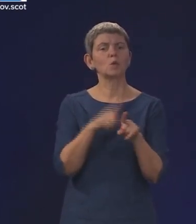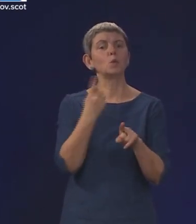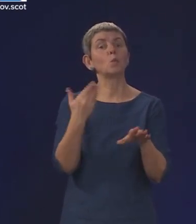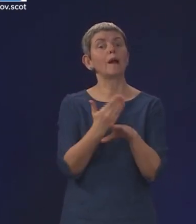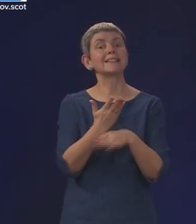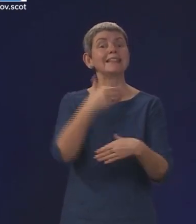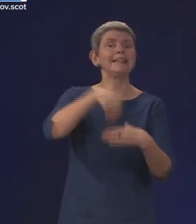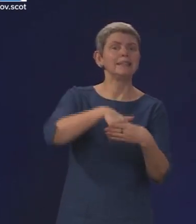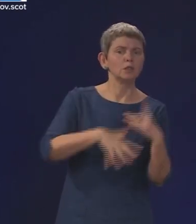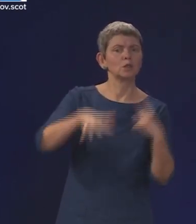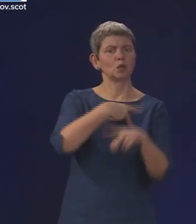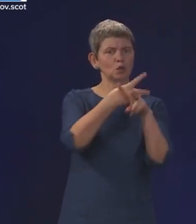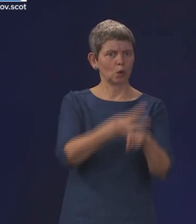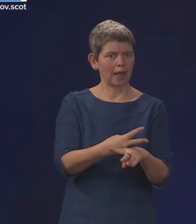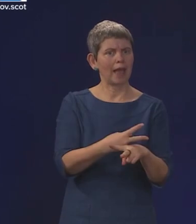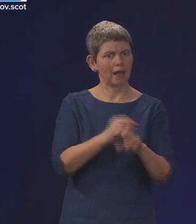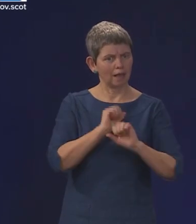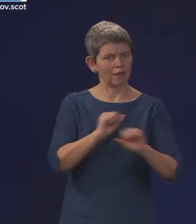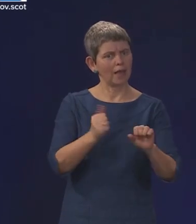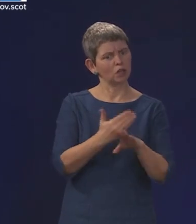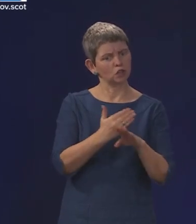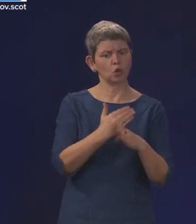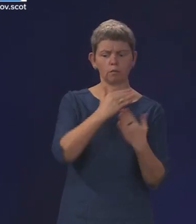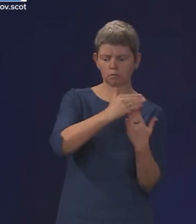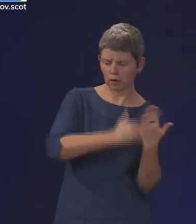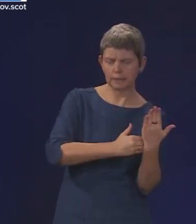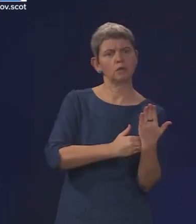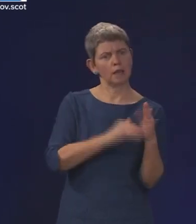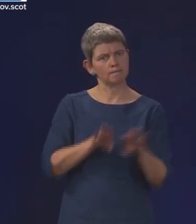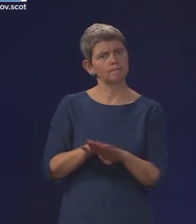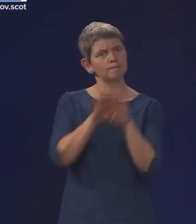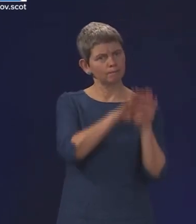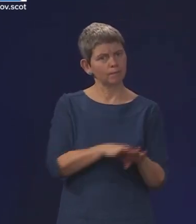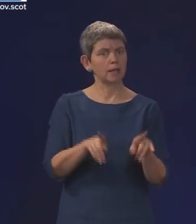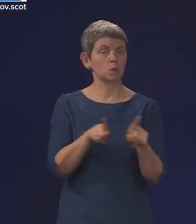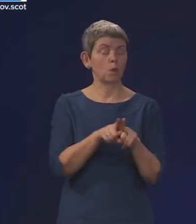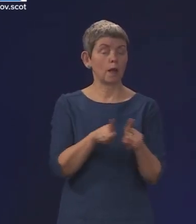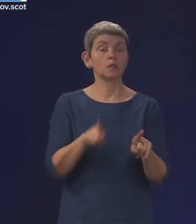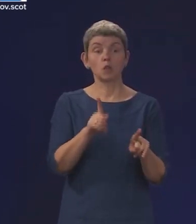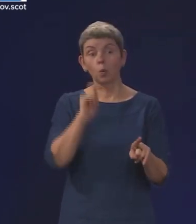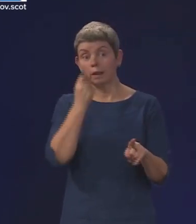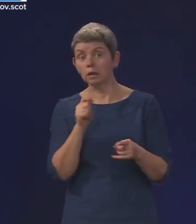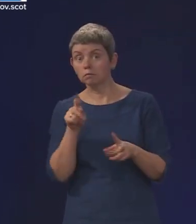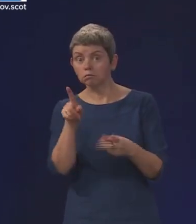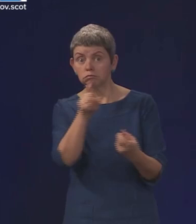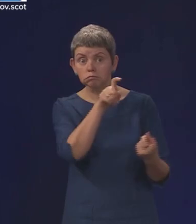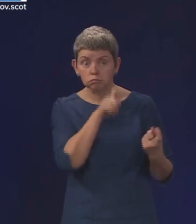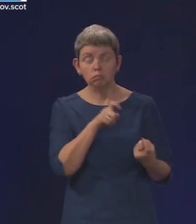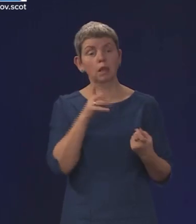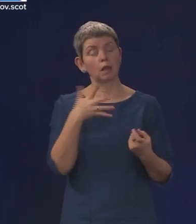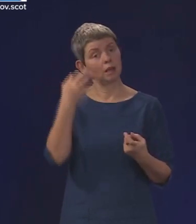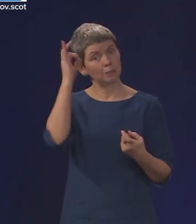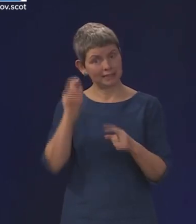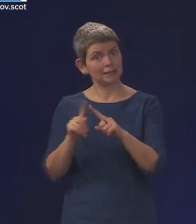reform we are committed to, but obviously we'll take careful account of any points that any committee makes as part of their